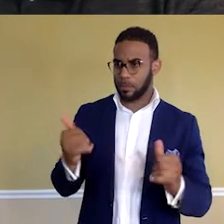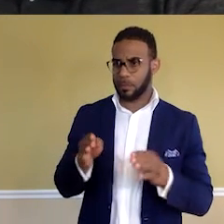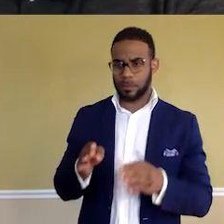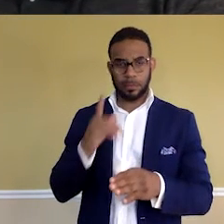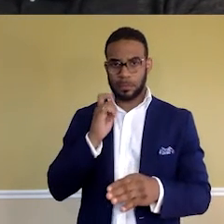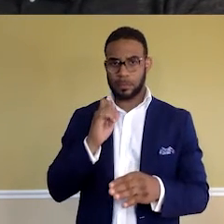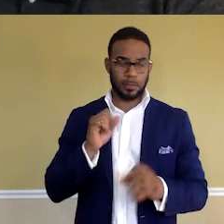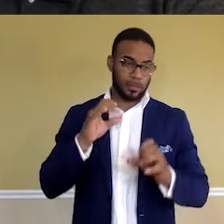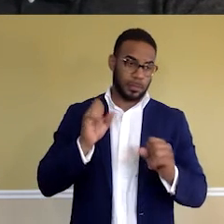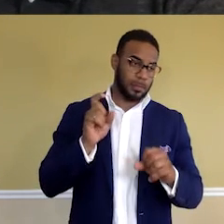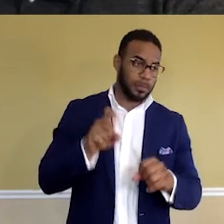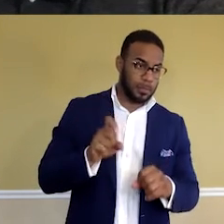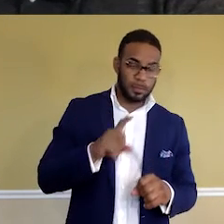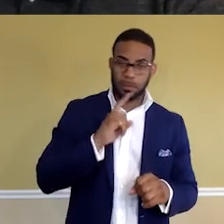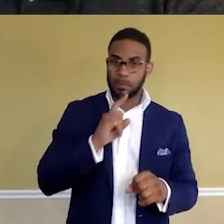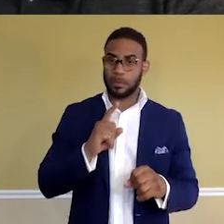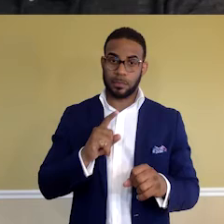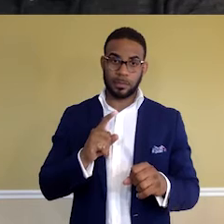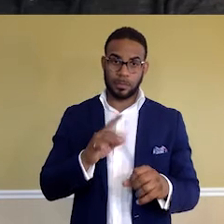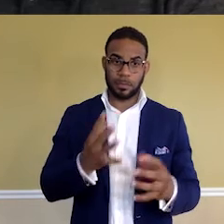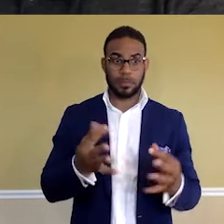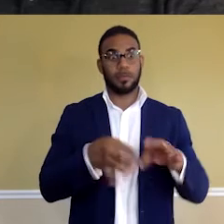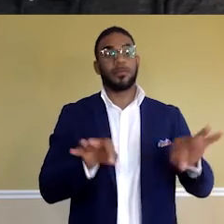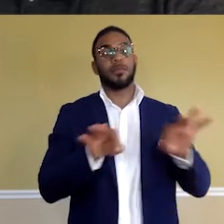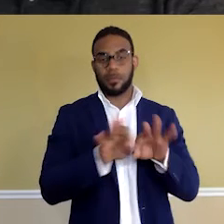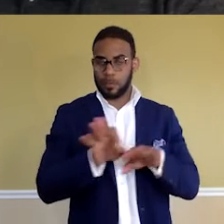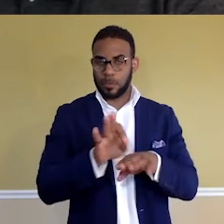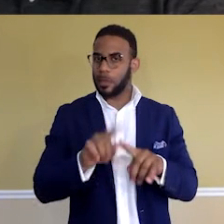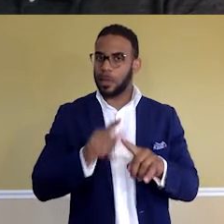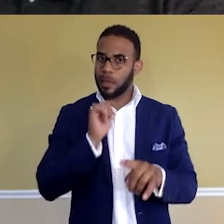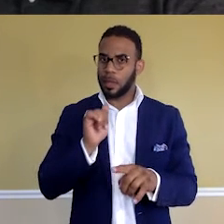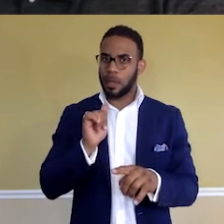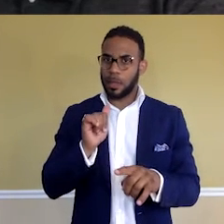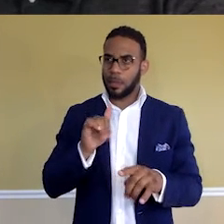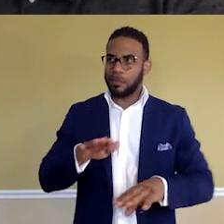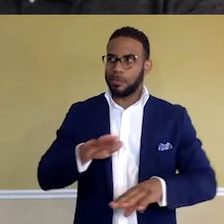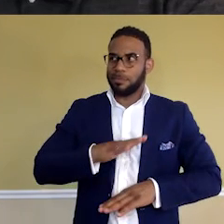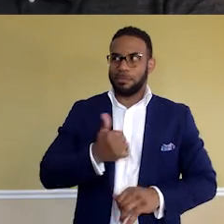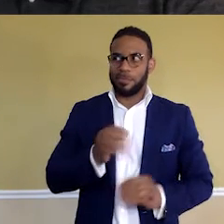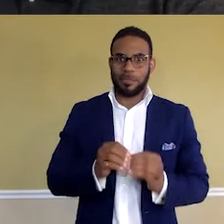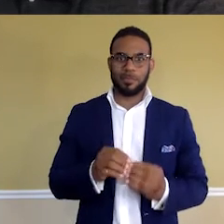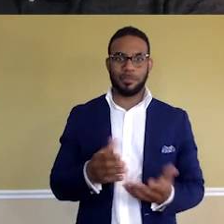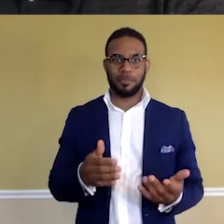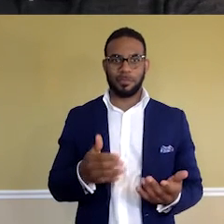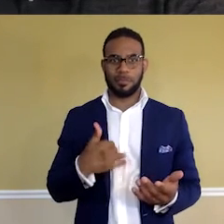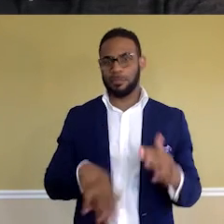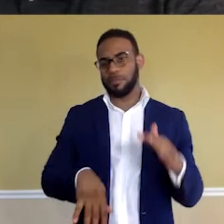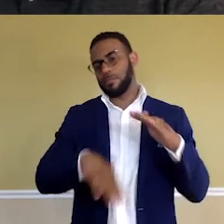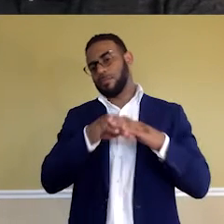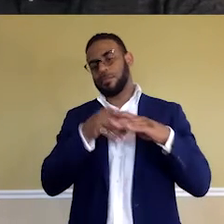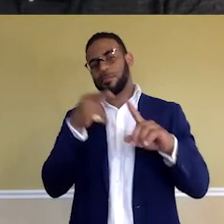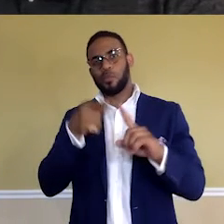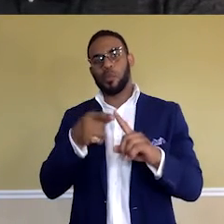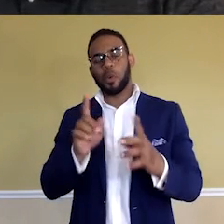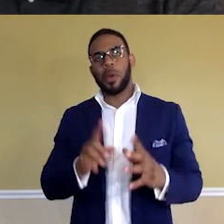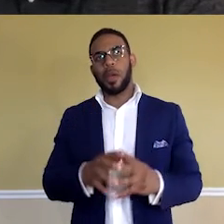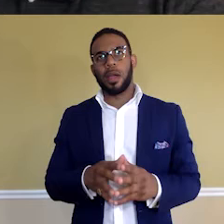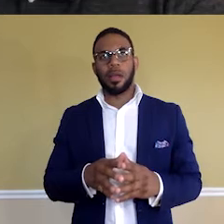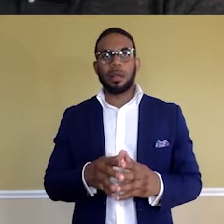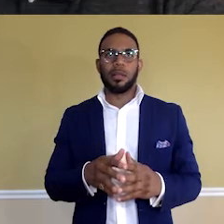necessary. It's integral to the functioning of society. But it wasn't fulfilling me anymore. reached a point where, while there were still things